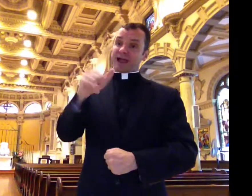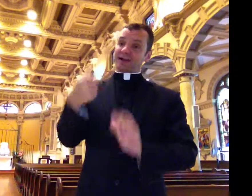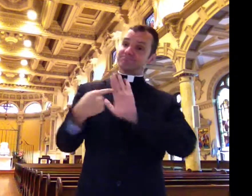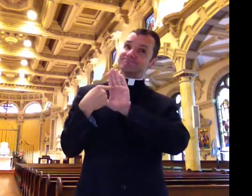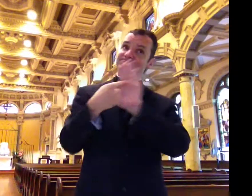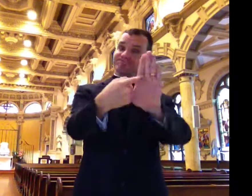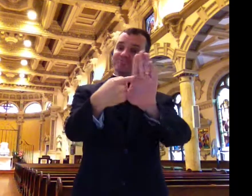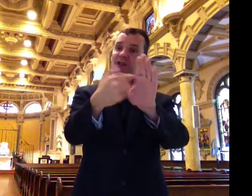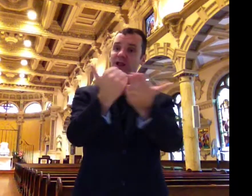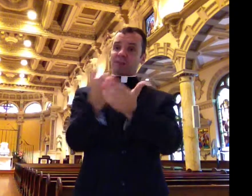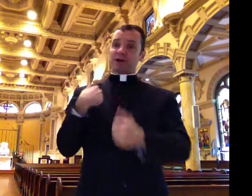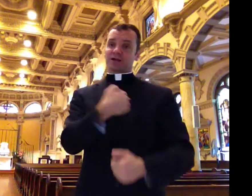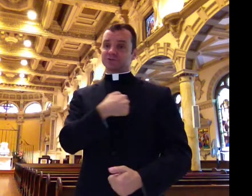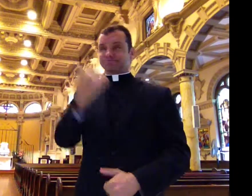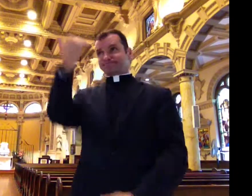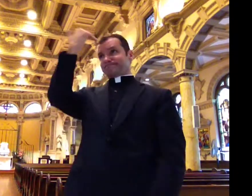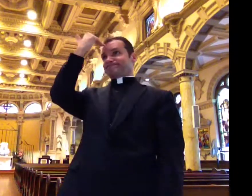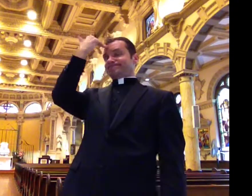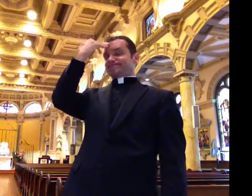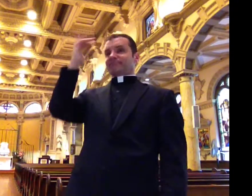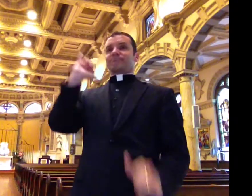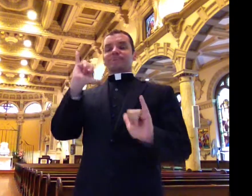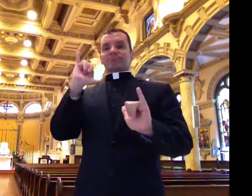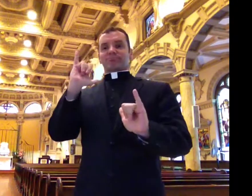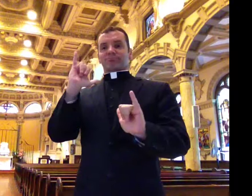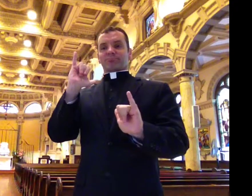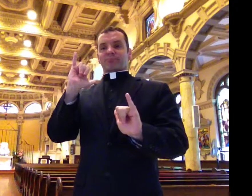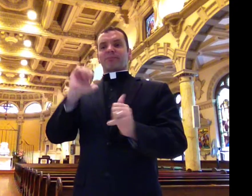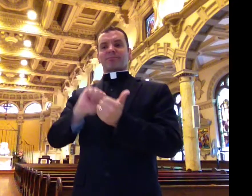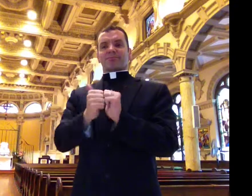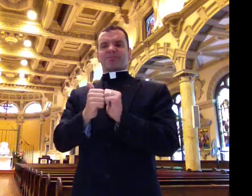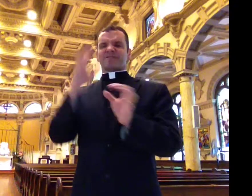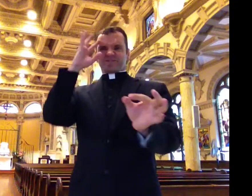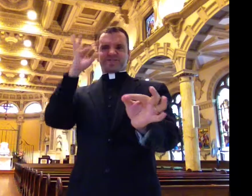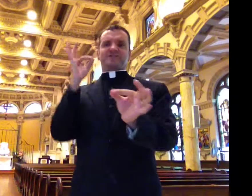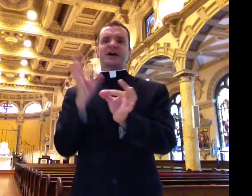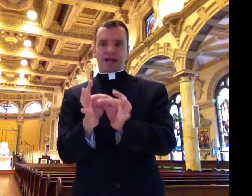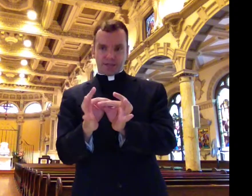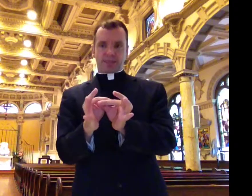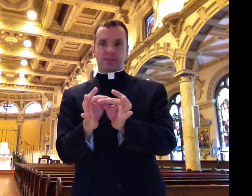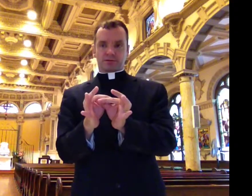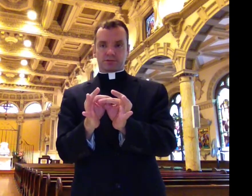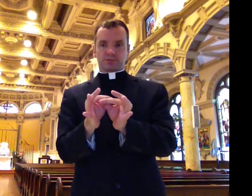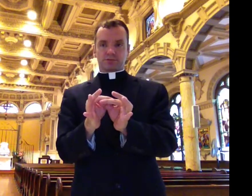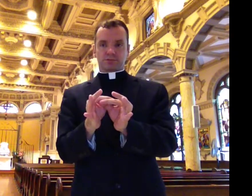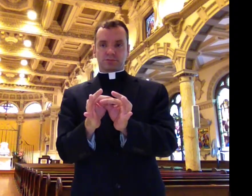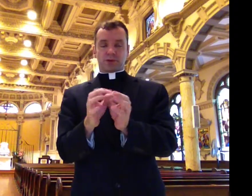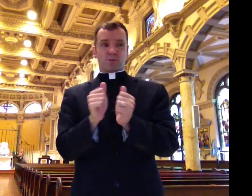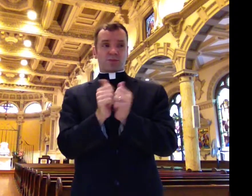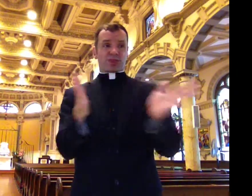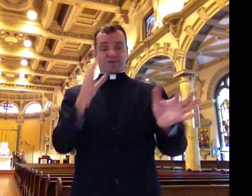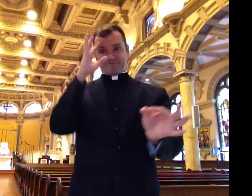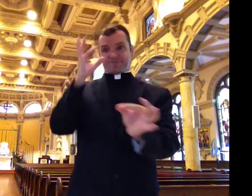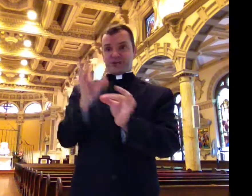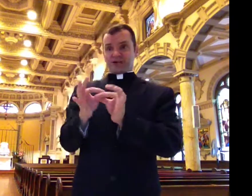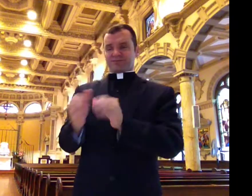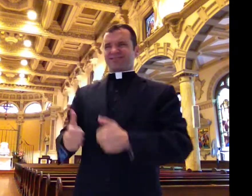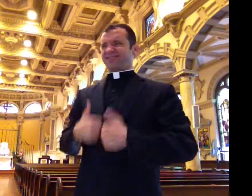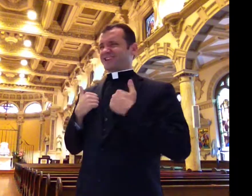We cannot see him, but sacraments are a visible sign of God's grace in our lives. They help us to deepen our faith.